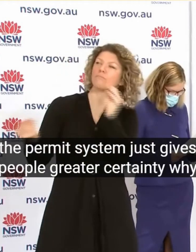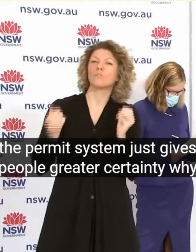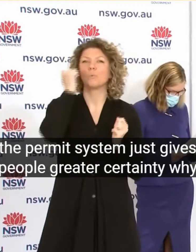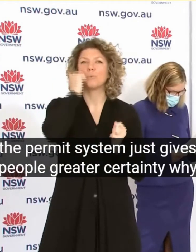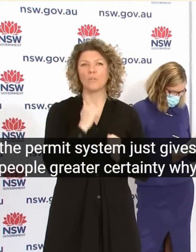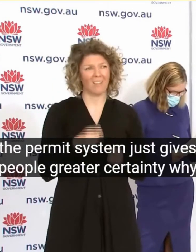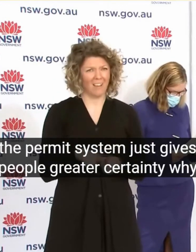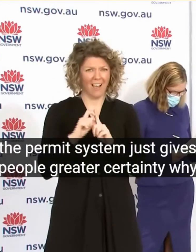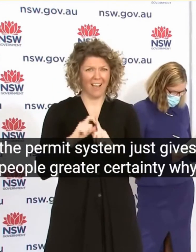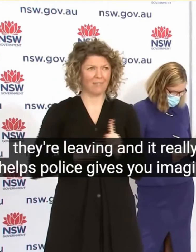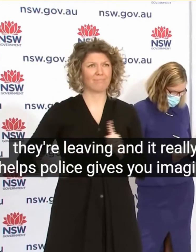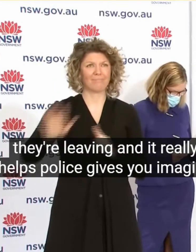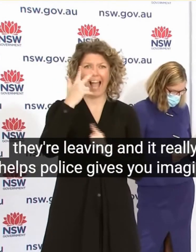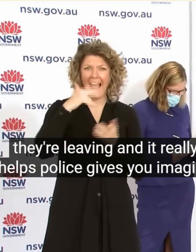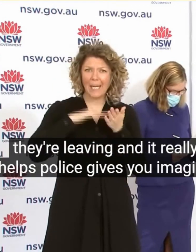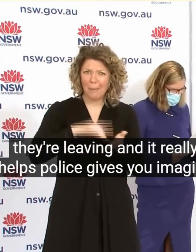Something With 8 Million People It